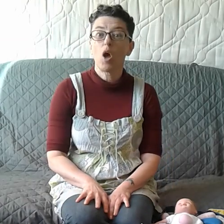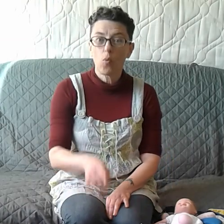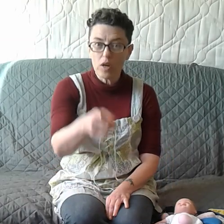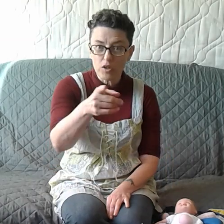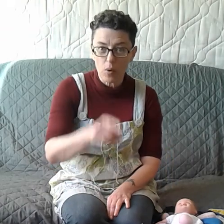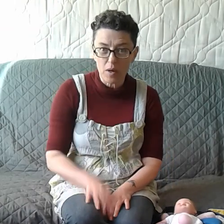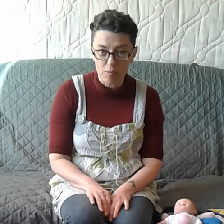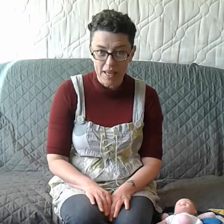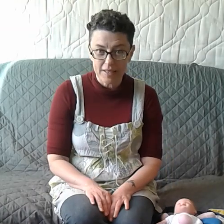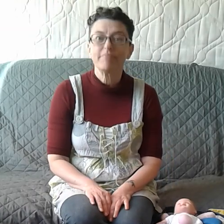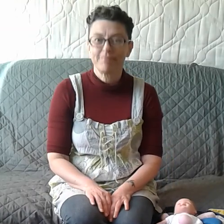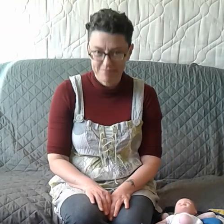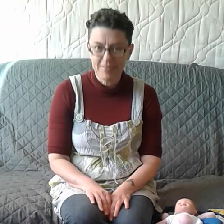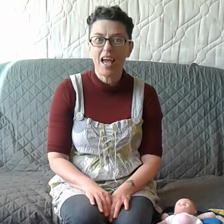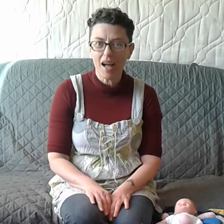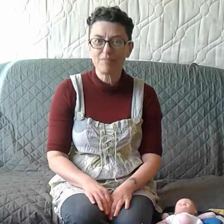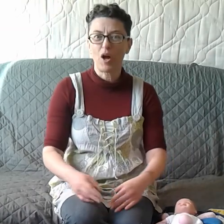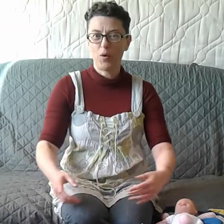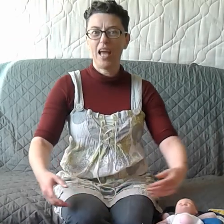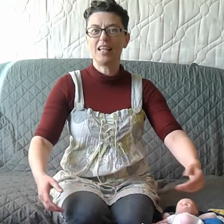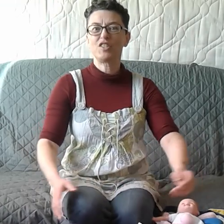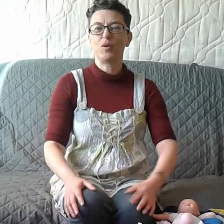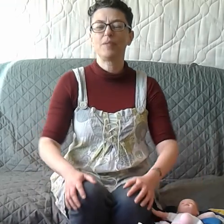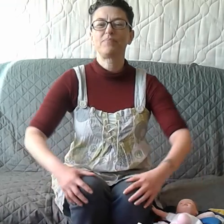Will you do it with me? Yeah? Okay, let's do it.